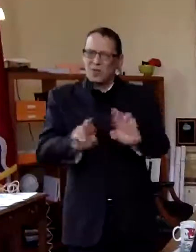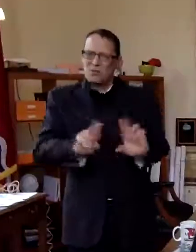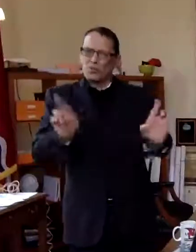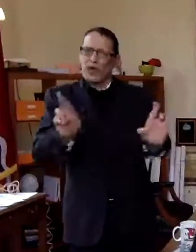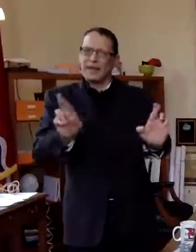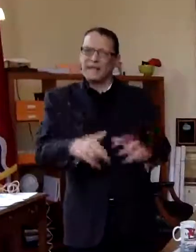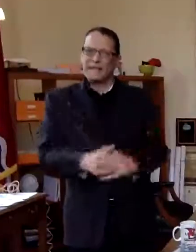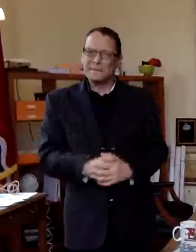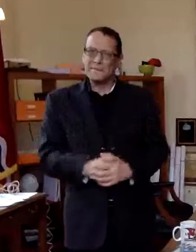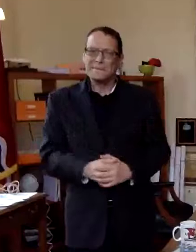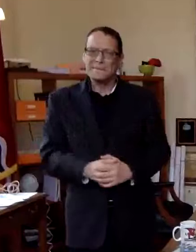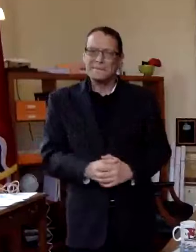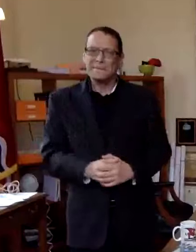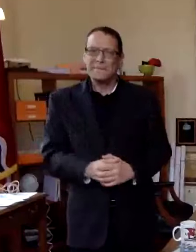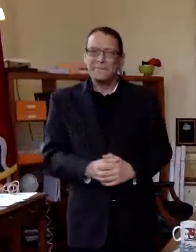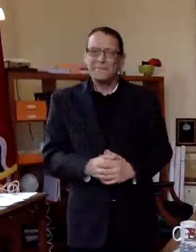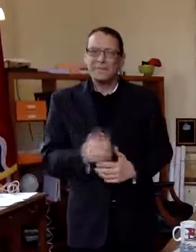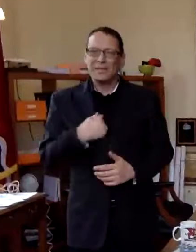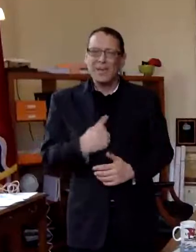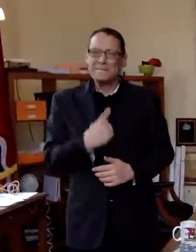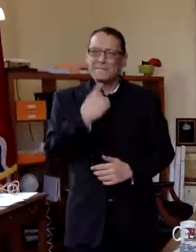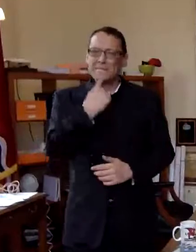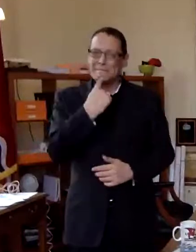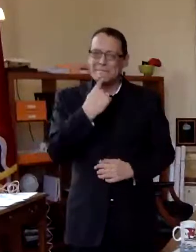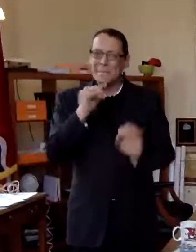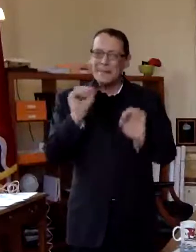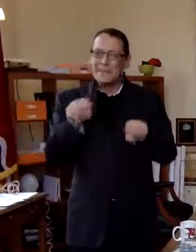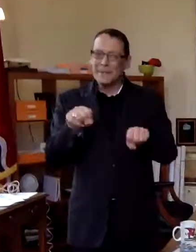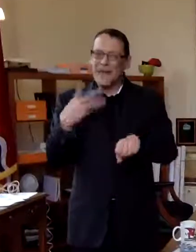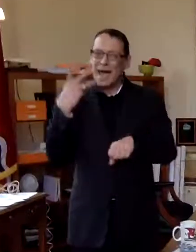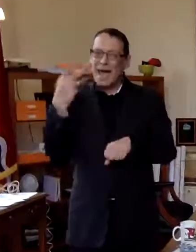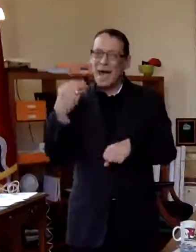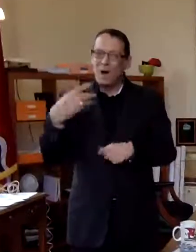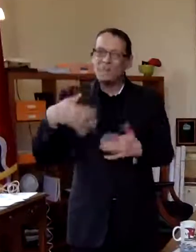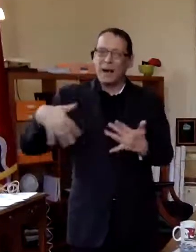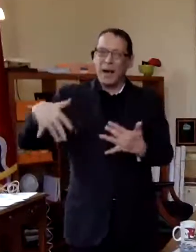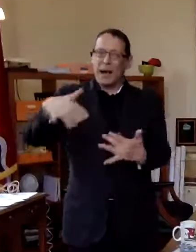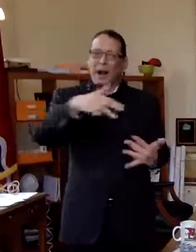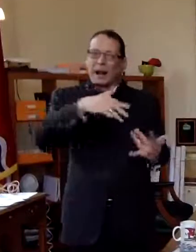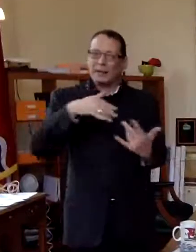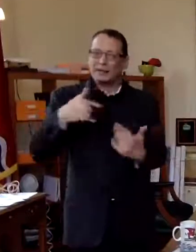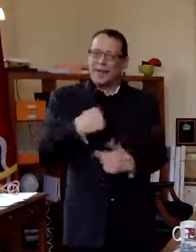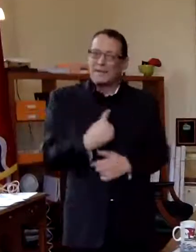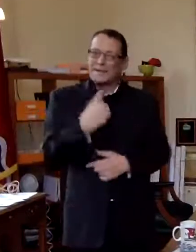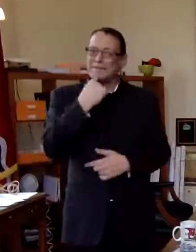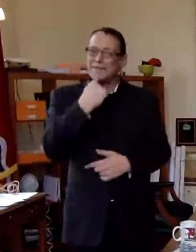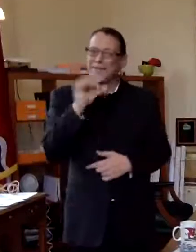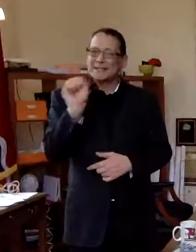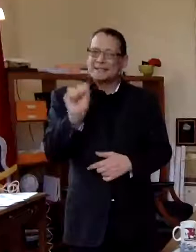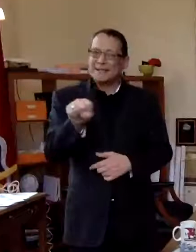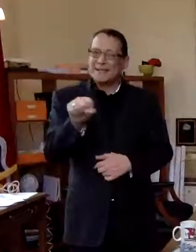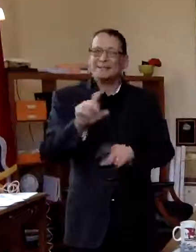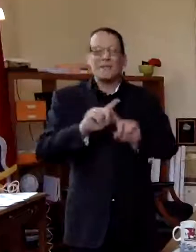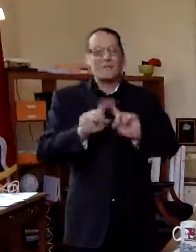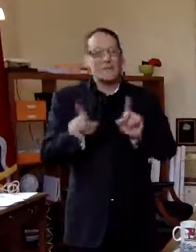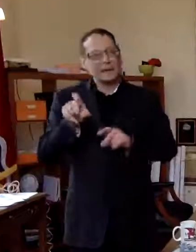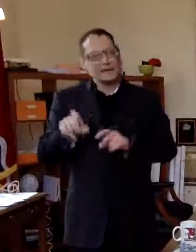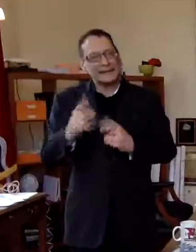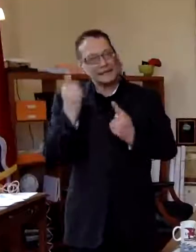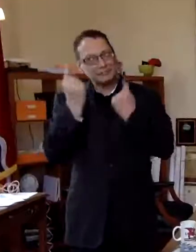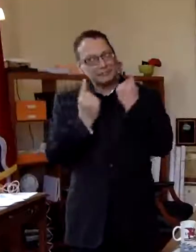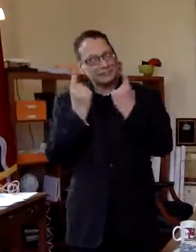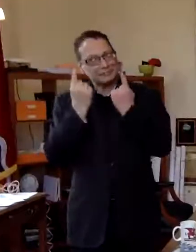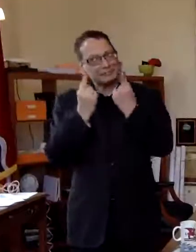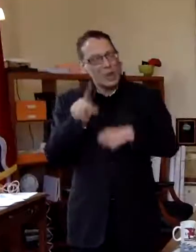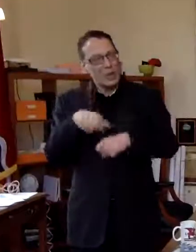um and as much as i miss being able to be out and about i think we all have to think really very long and hard